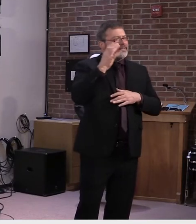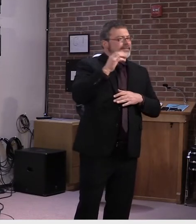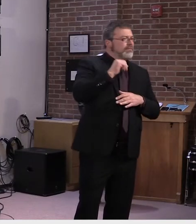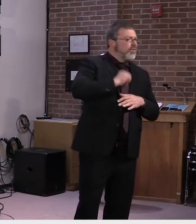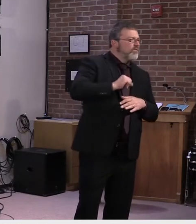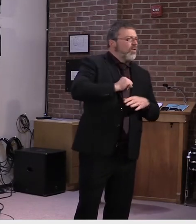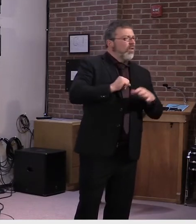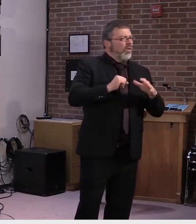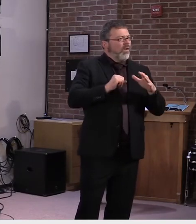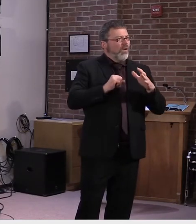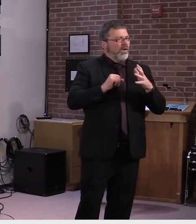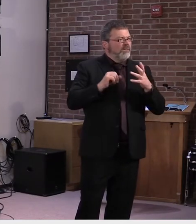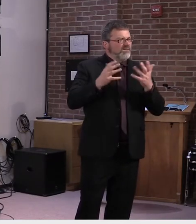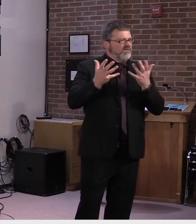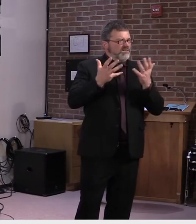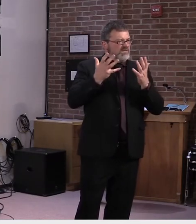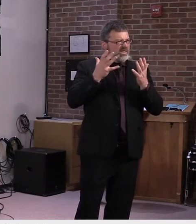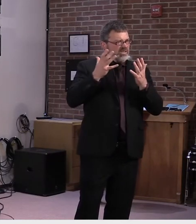entail?